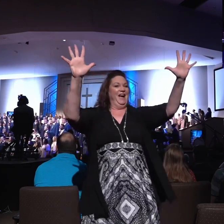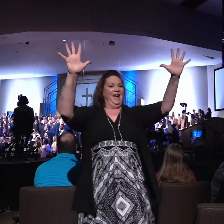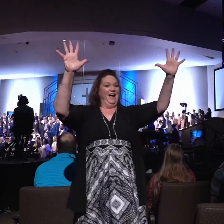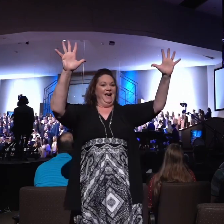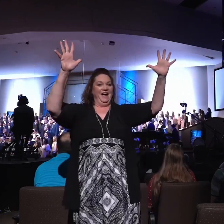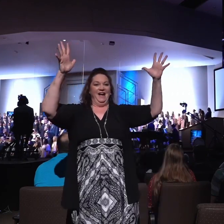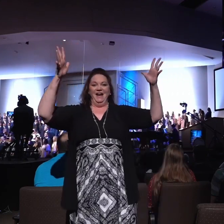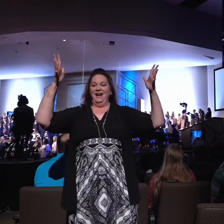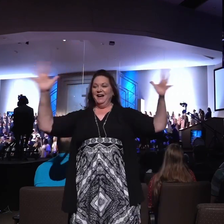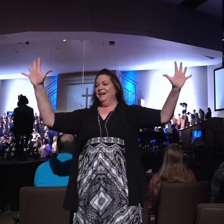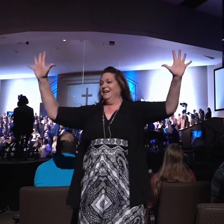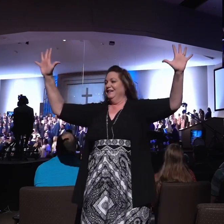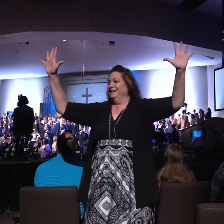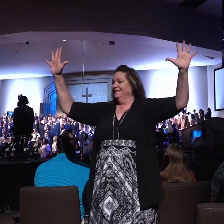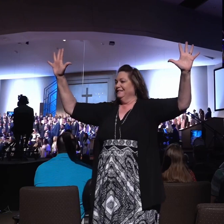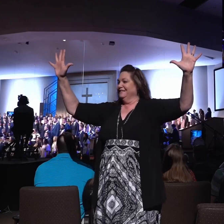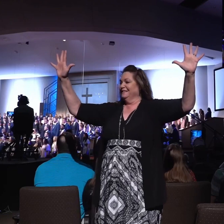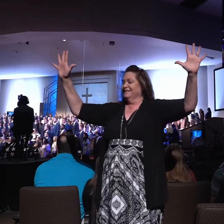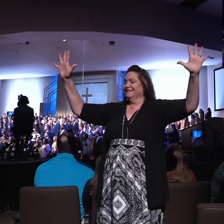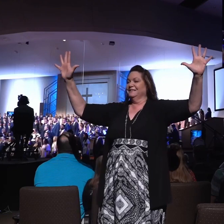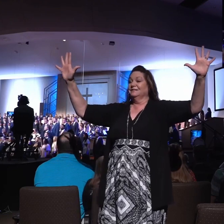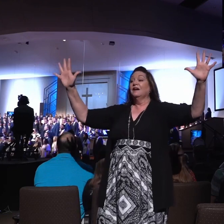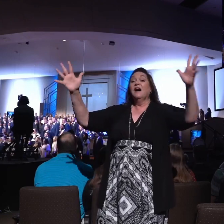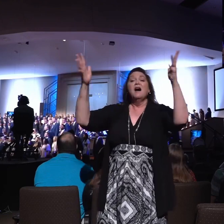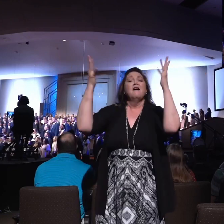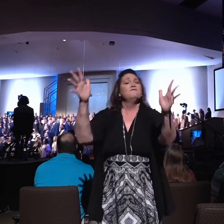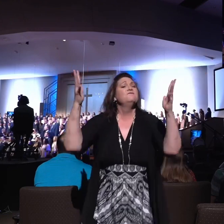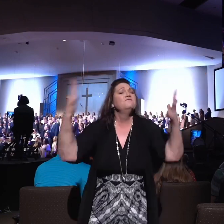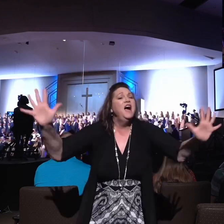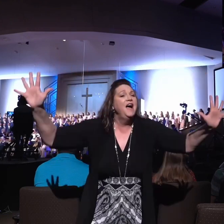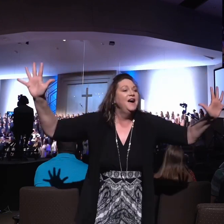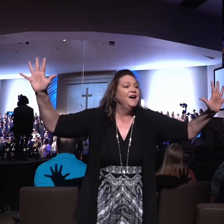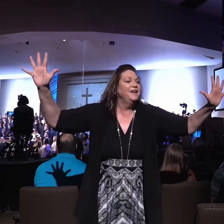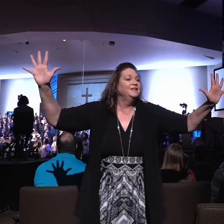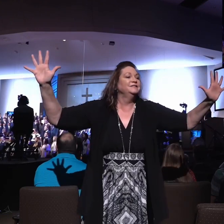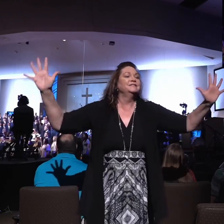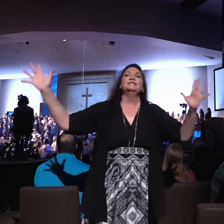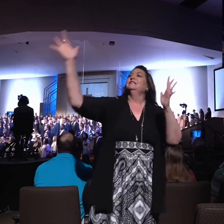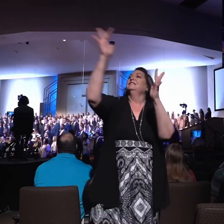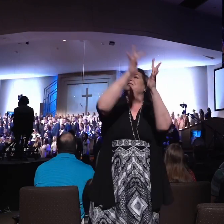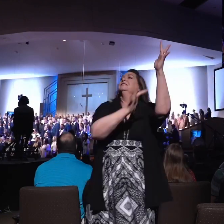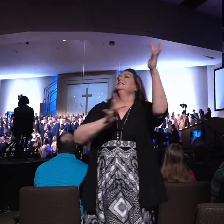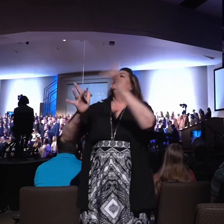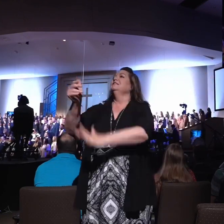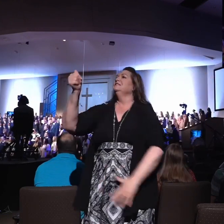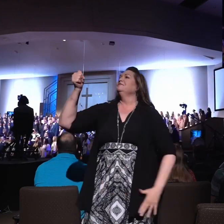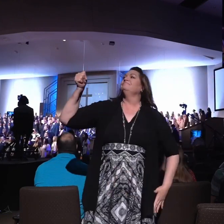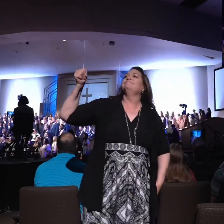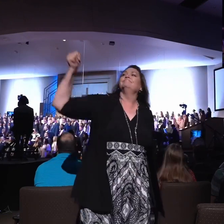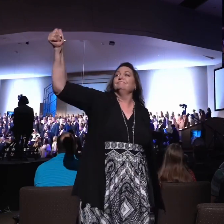is finished. And Jesus